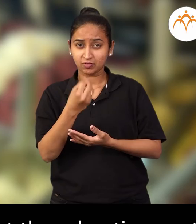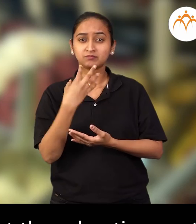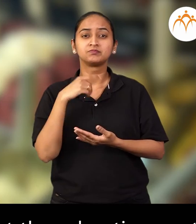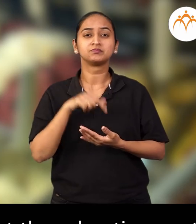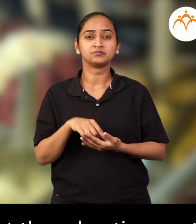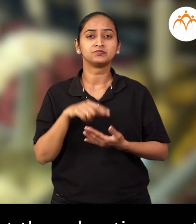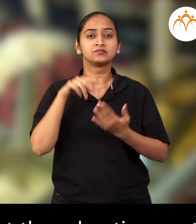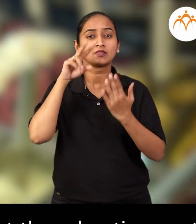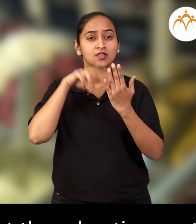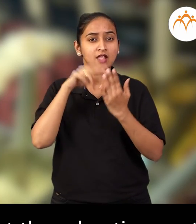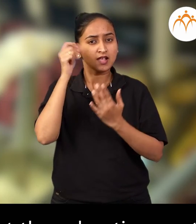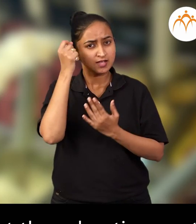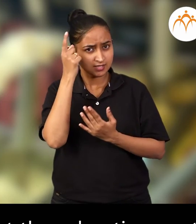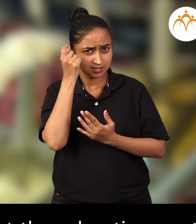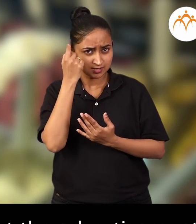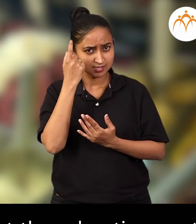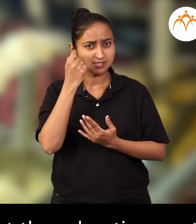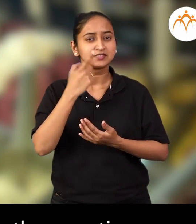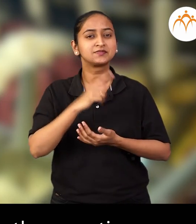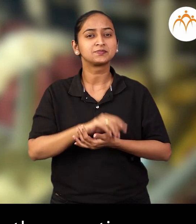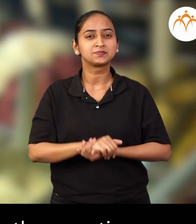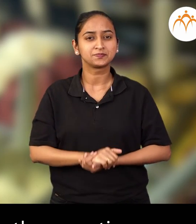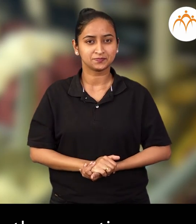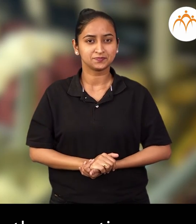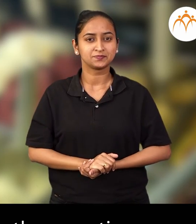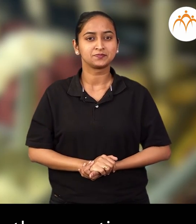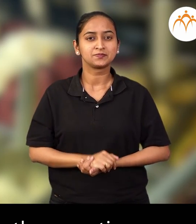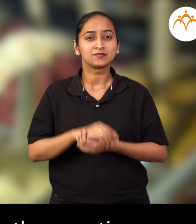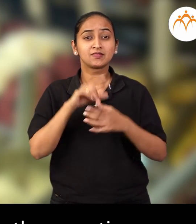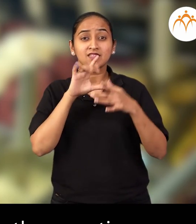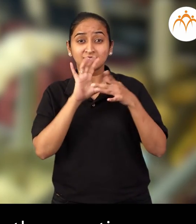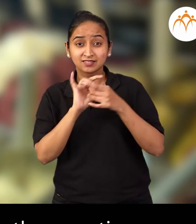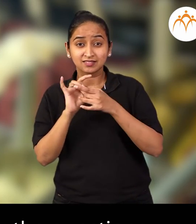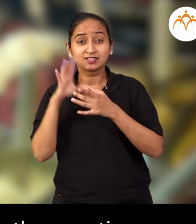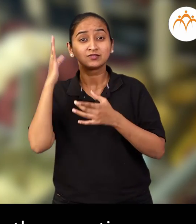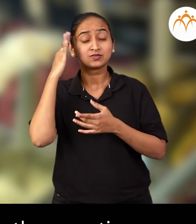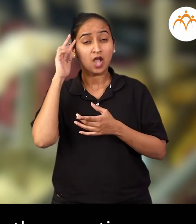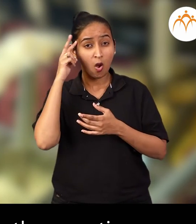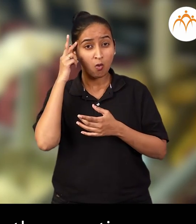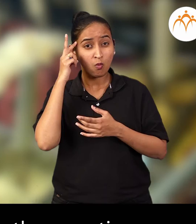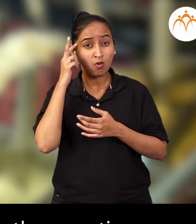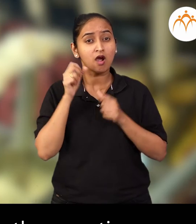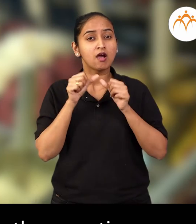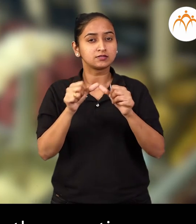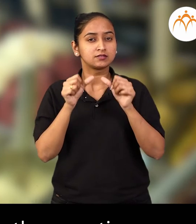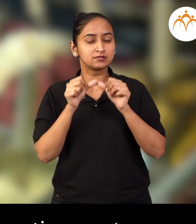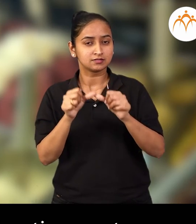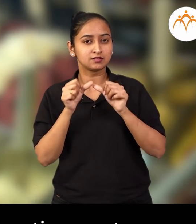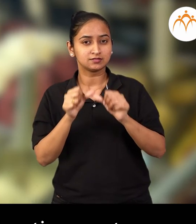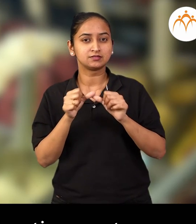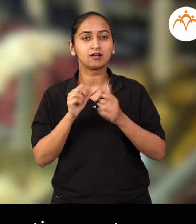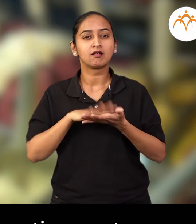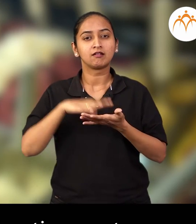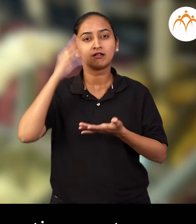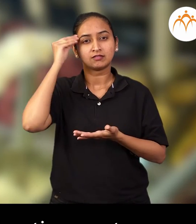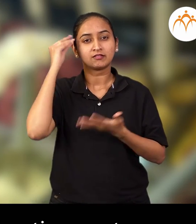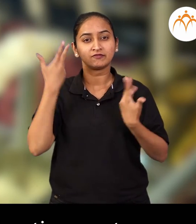advertisement. We learnt to answer the questions regarding the advertisement.